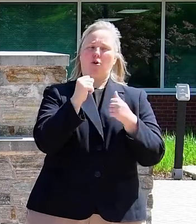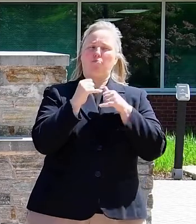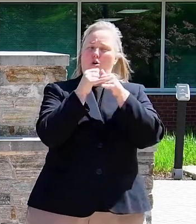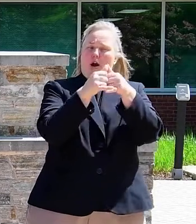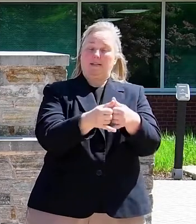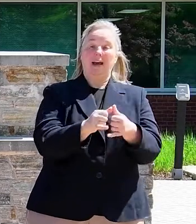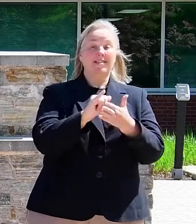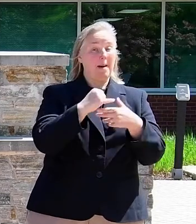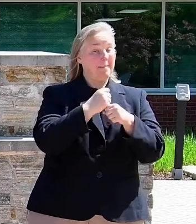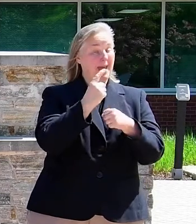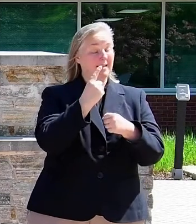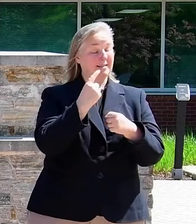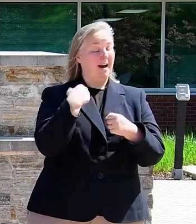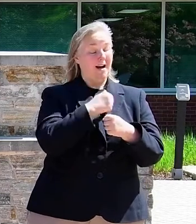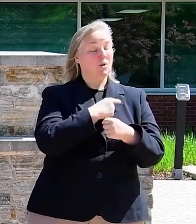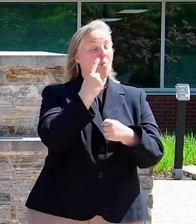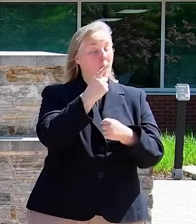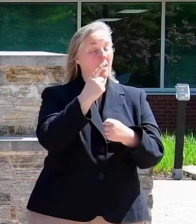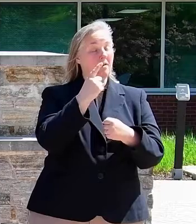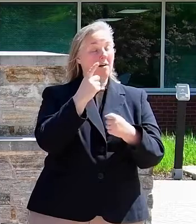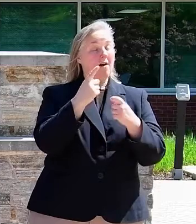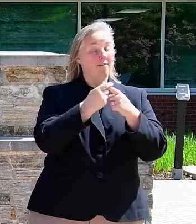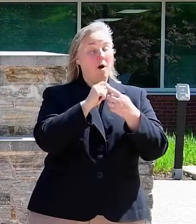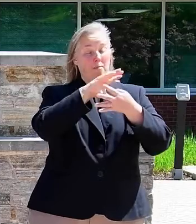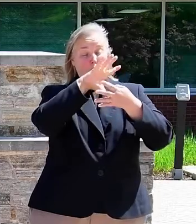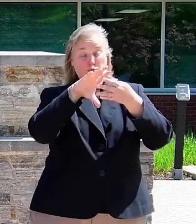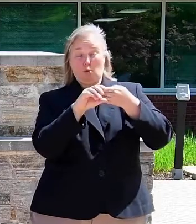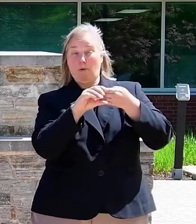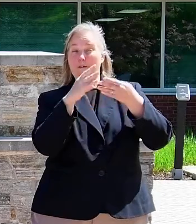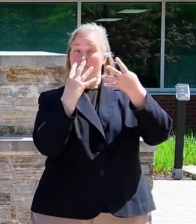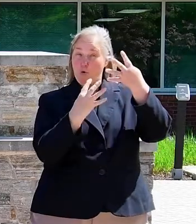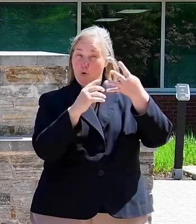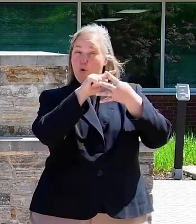four communities in the nation to receive that award.